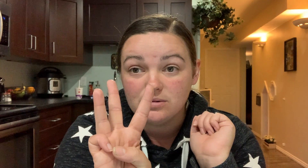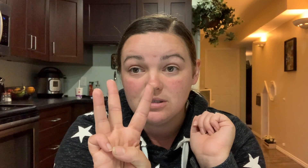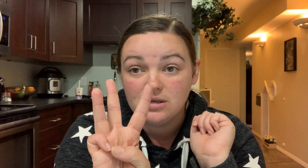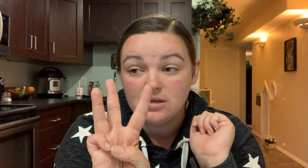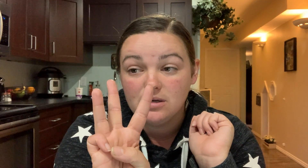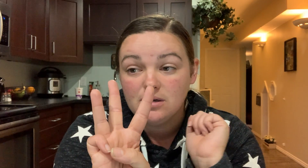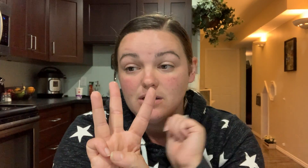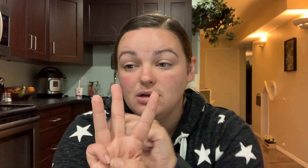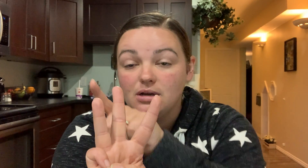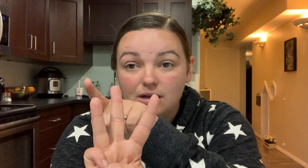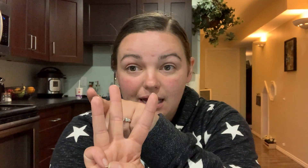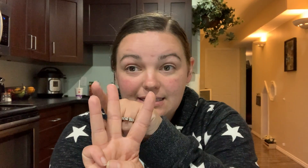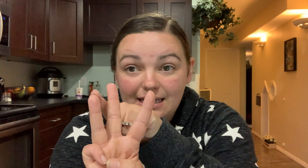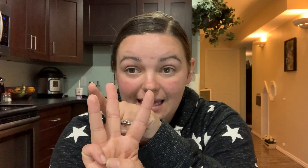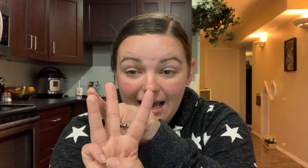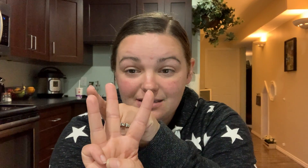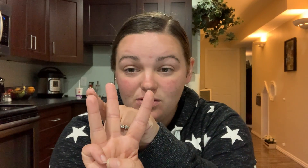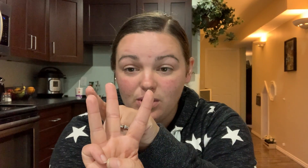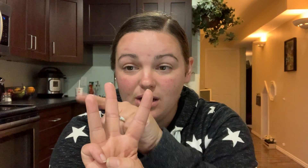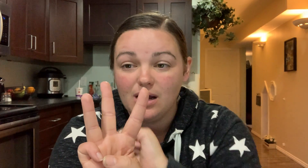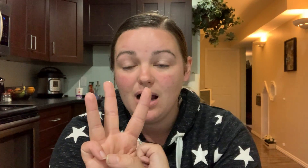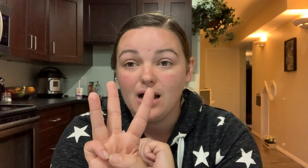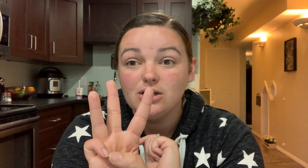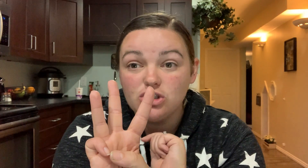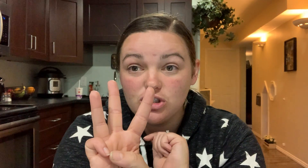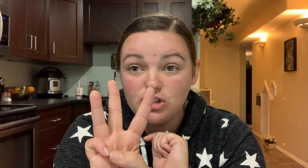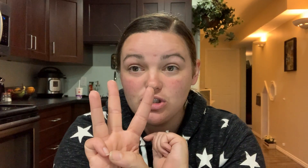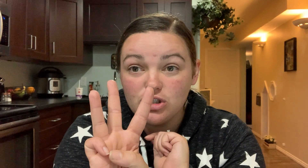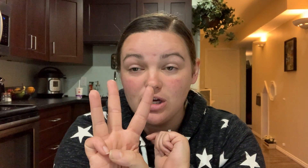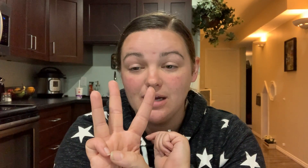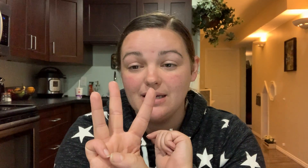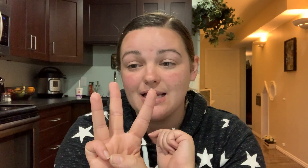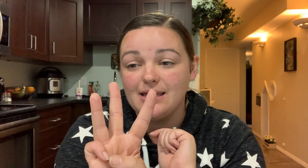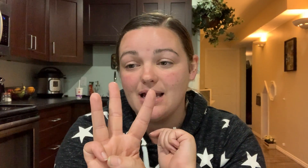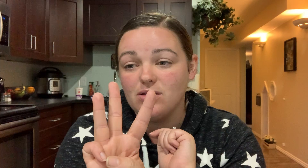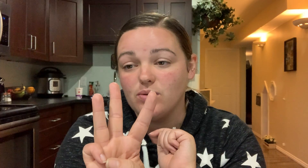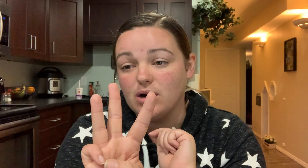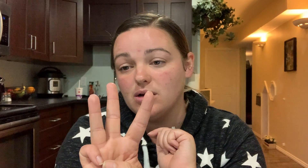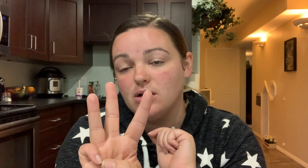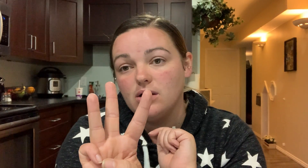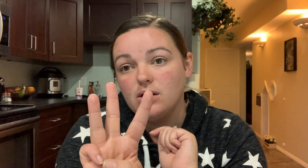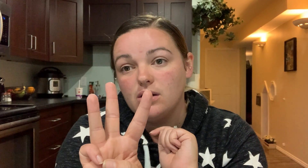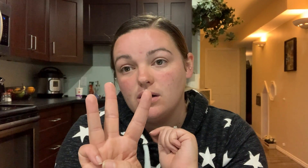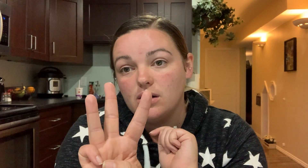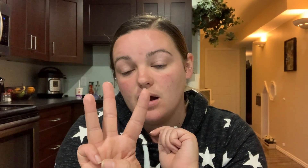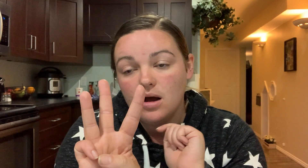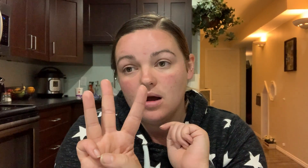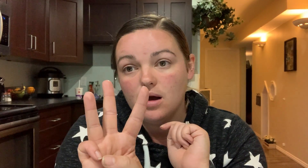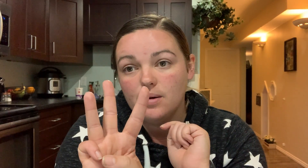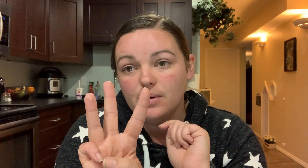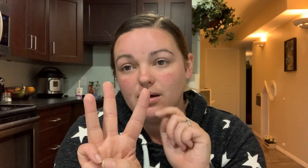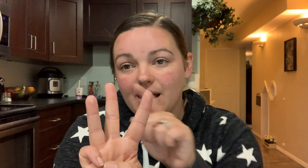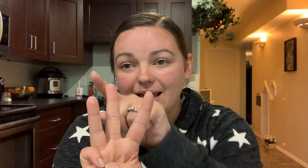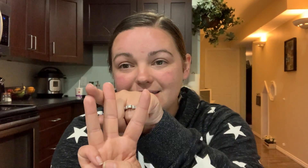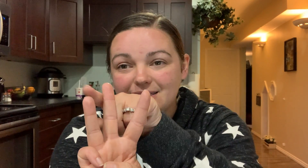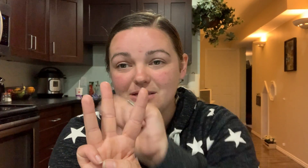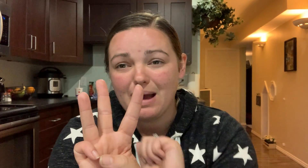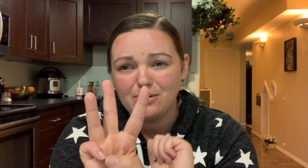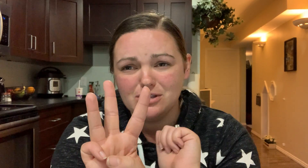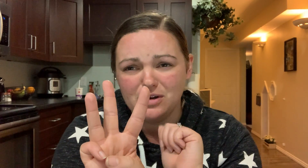it's at the end of the word huh is that the end of the word um I guess this is backwards for